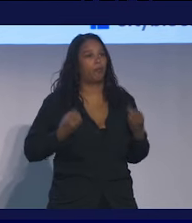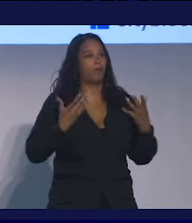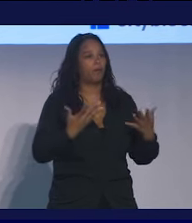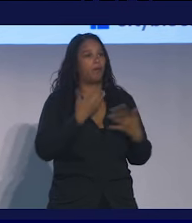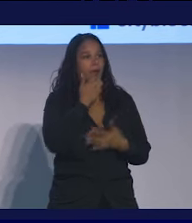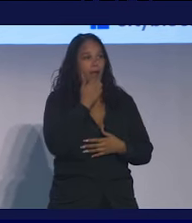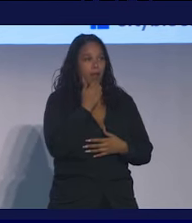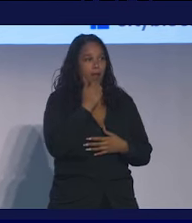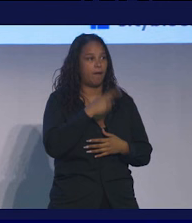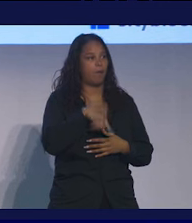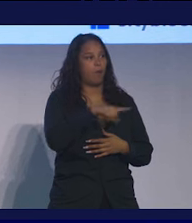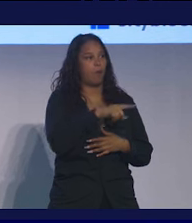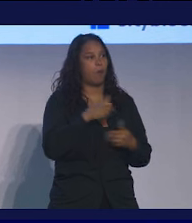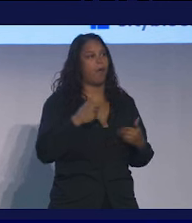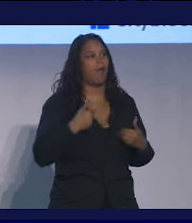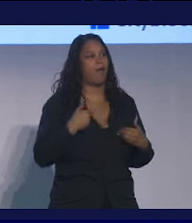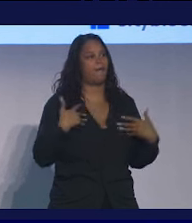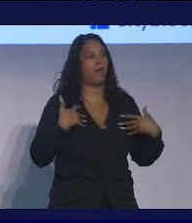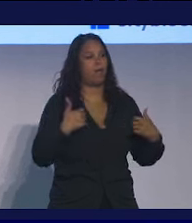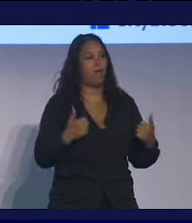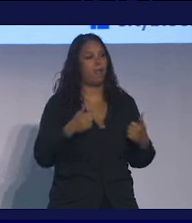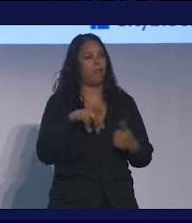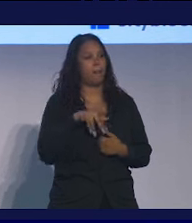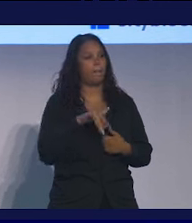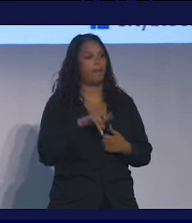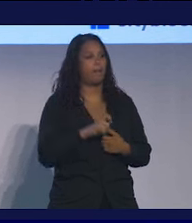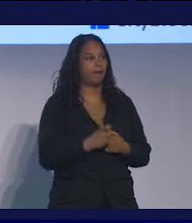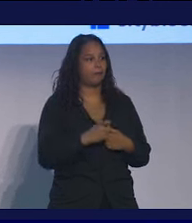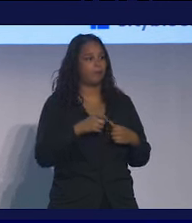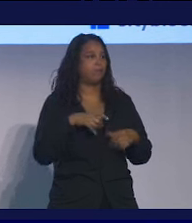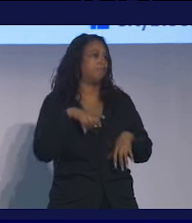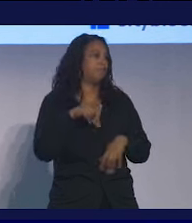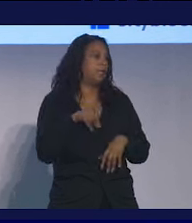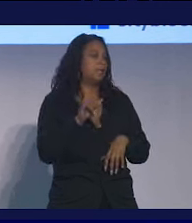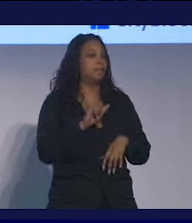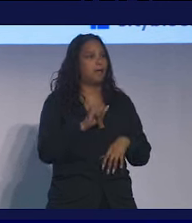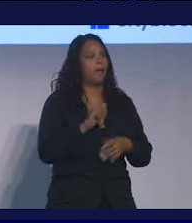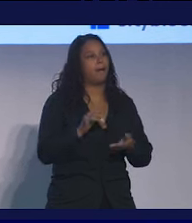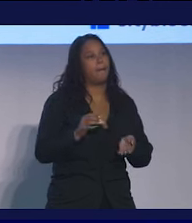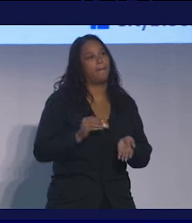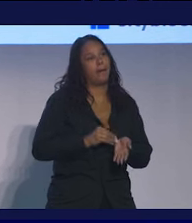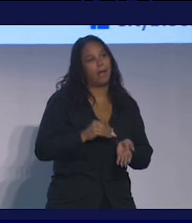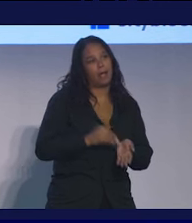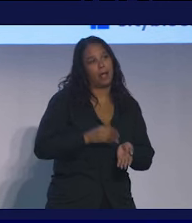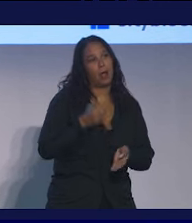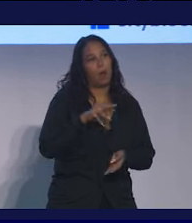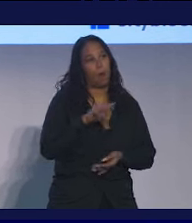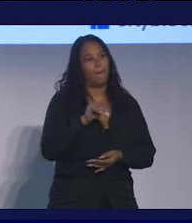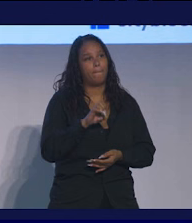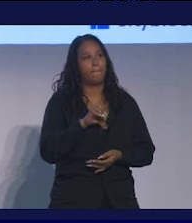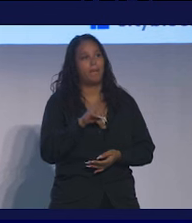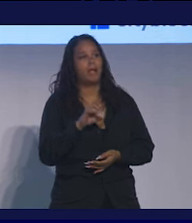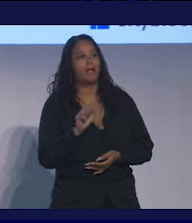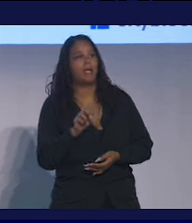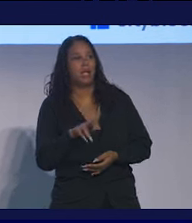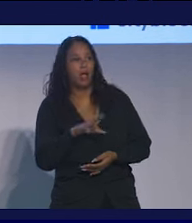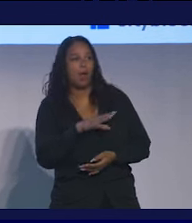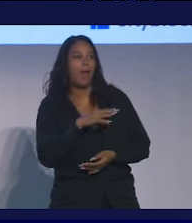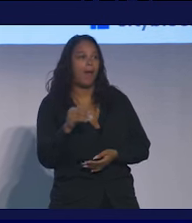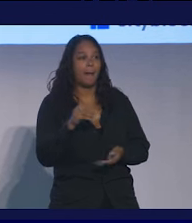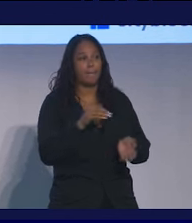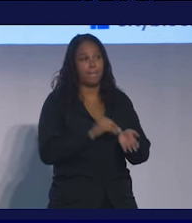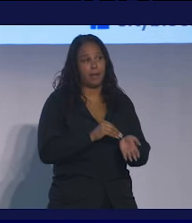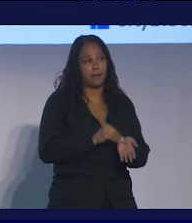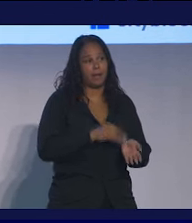with complex health needs. So 90% of the members whom we serve receive Medicaid or Medicare and Medicaid. If you are